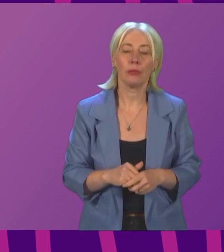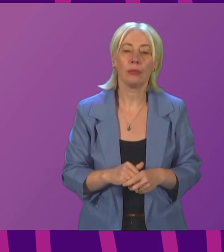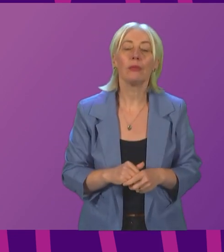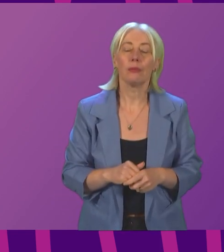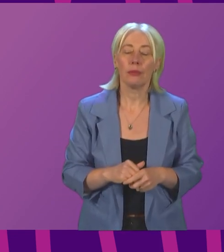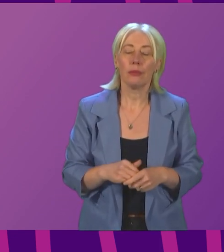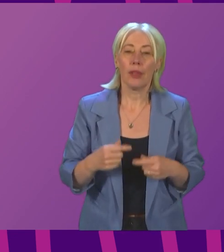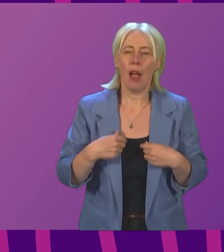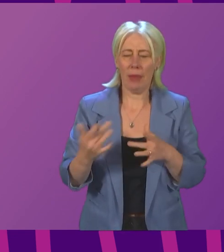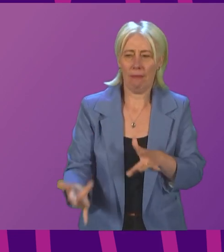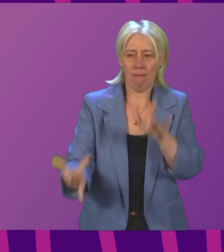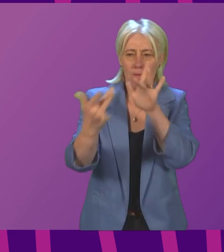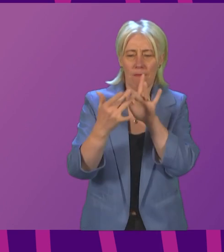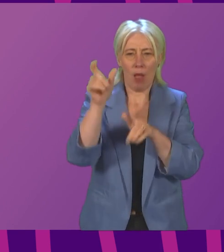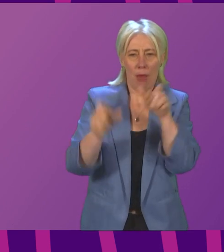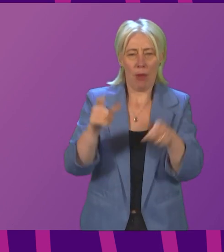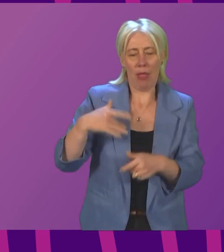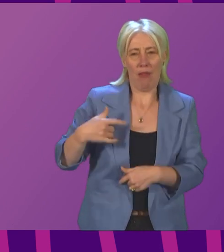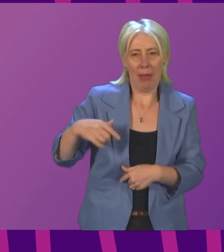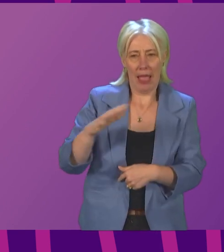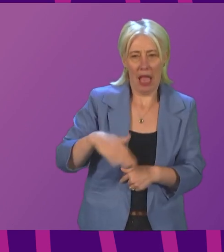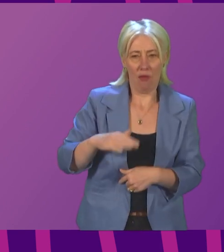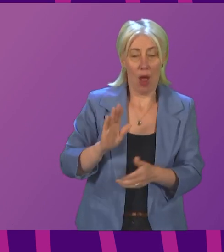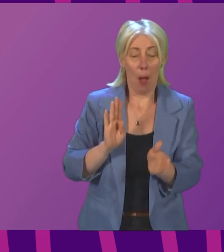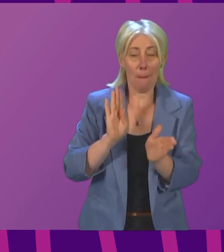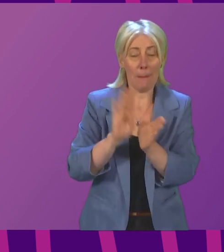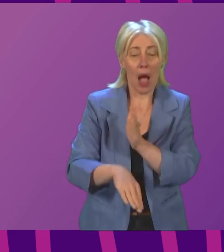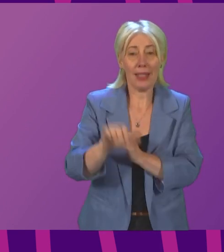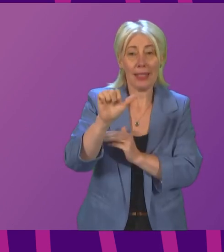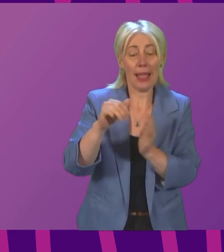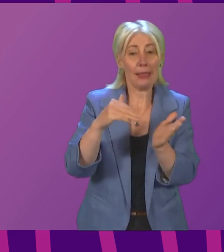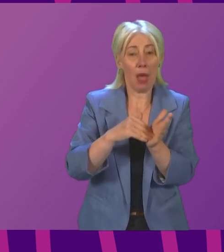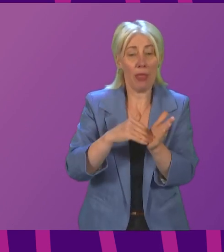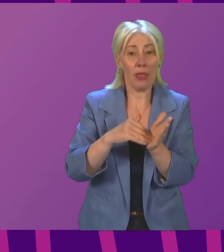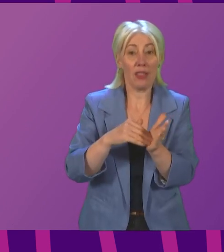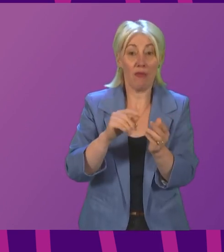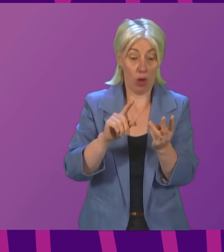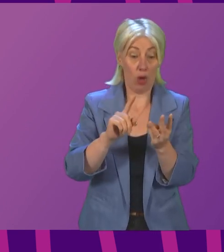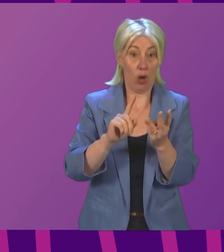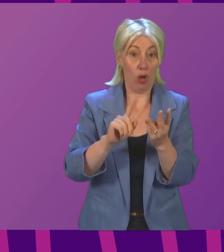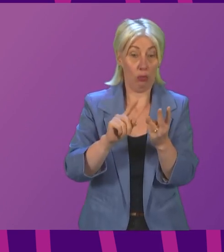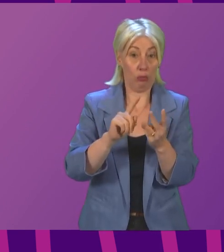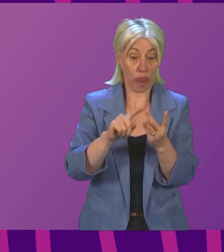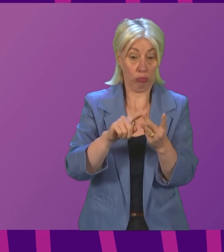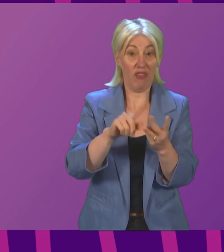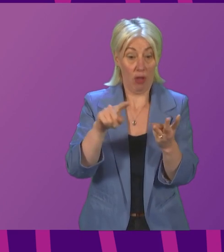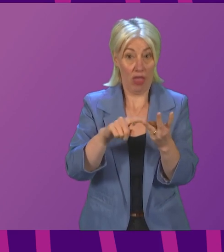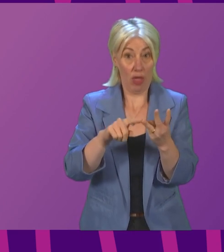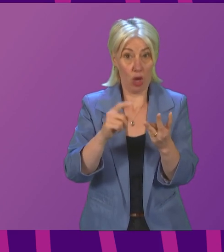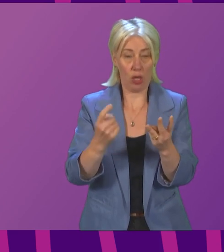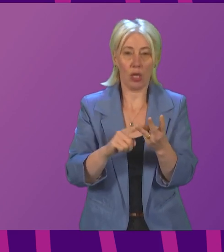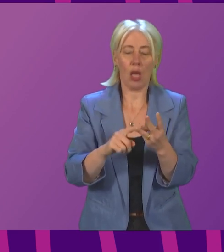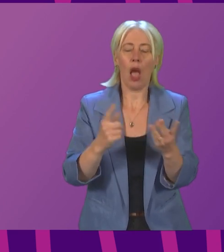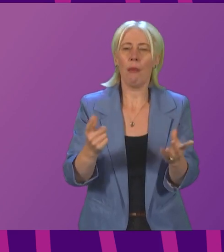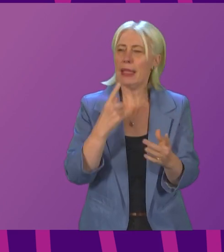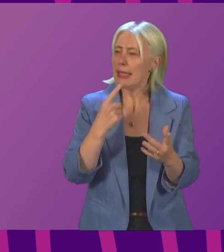Minister, I have been contacted by constituents who are past the six-month guidance date for their COVID-19 booster vaccination, and they are concerned that the